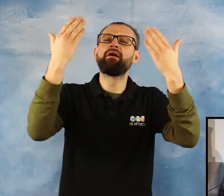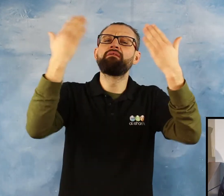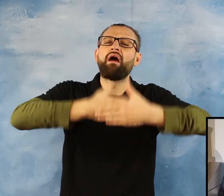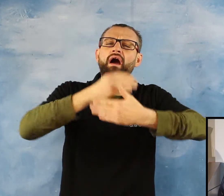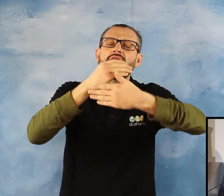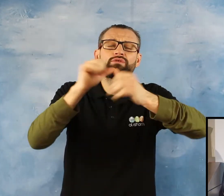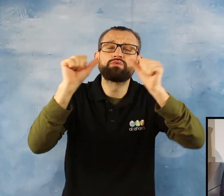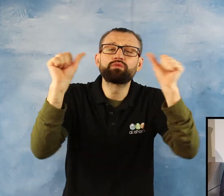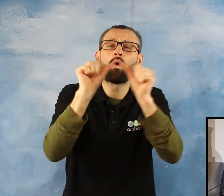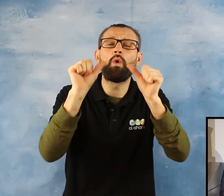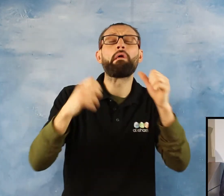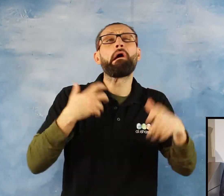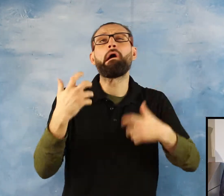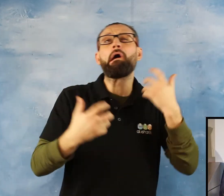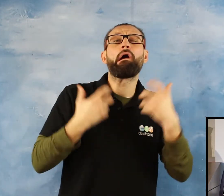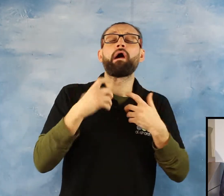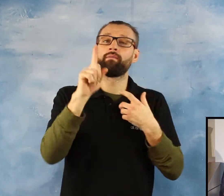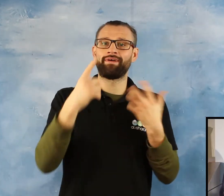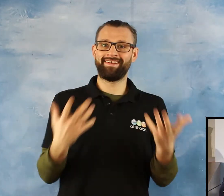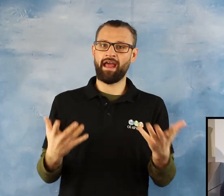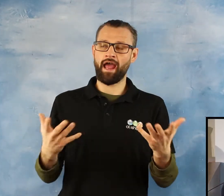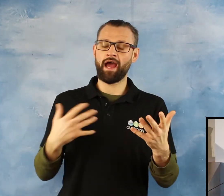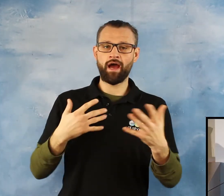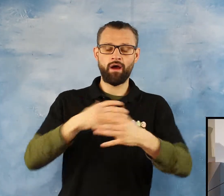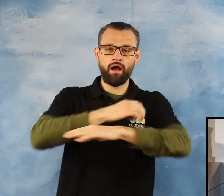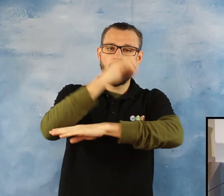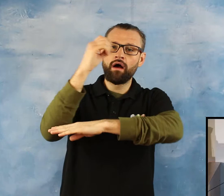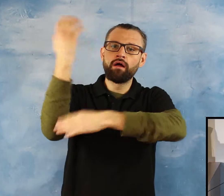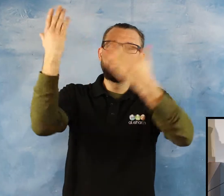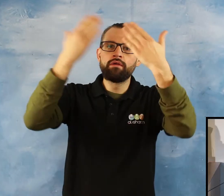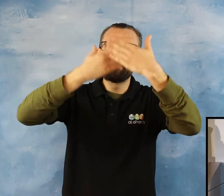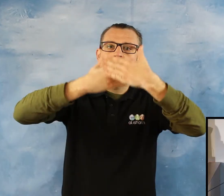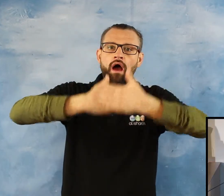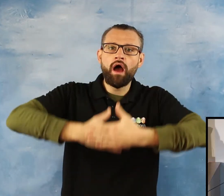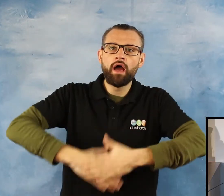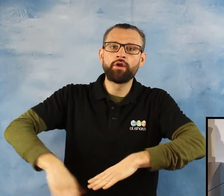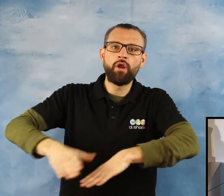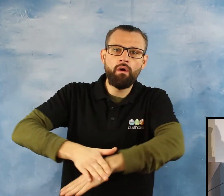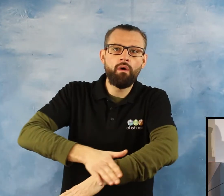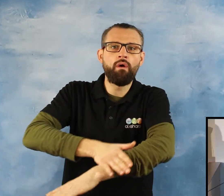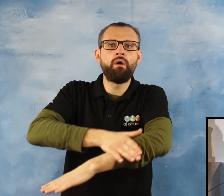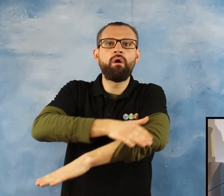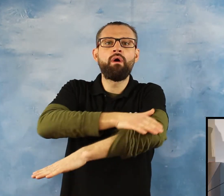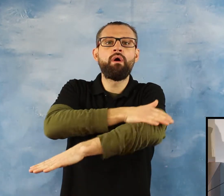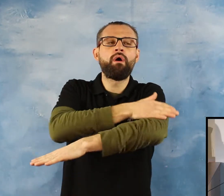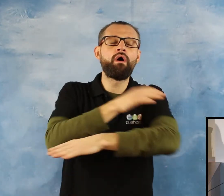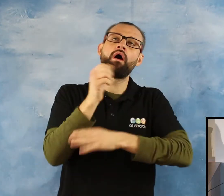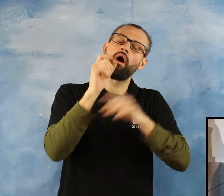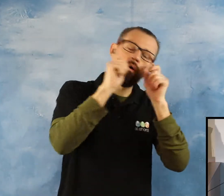it is a long night in the winter. We wake up and try to pray tahajjud. If we don't pray in winter, when